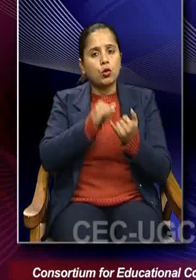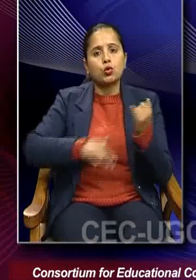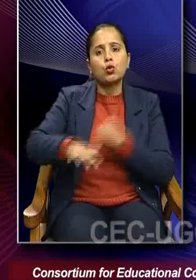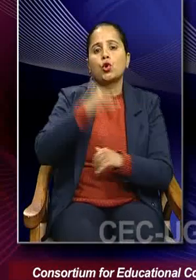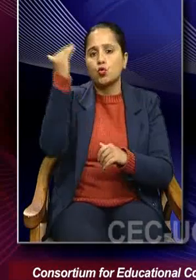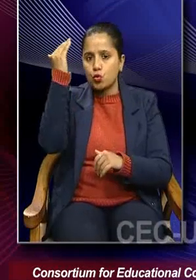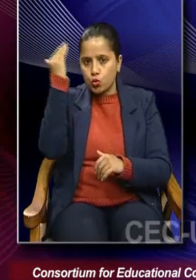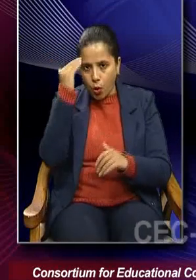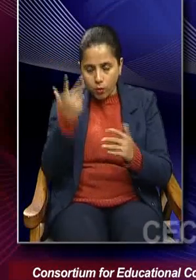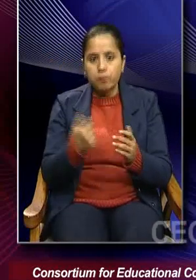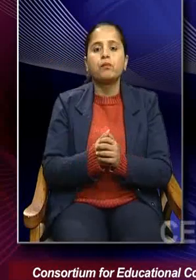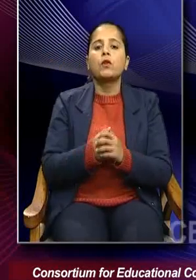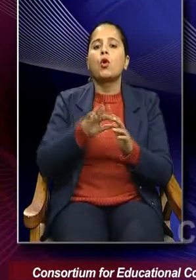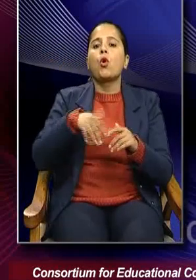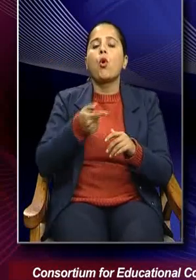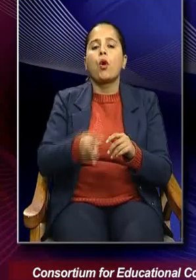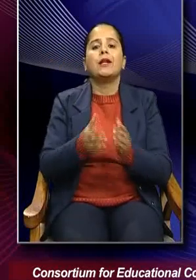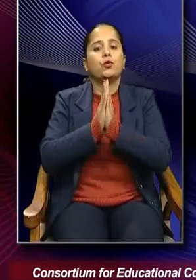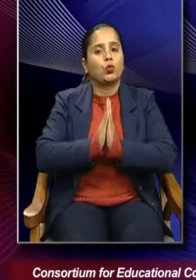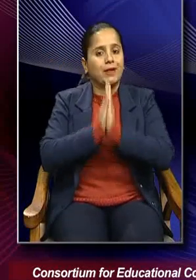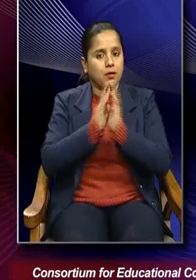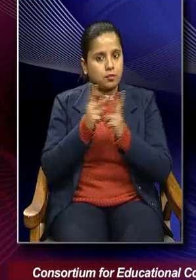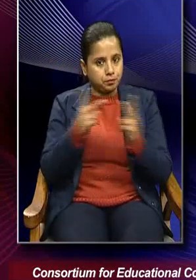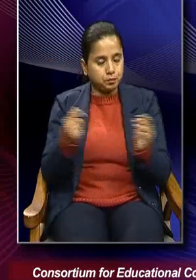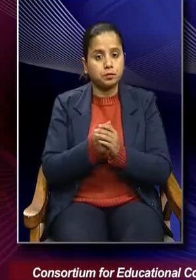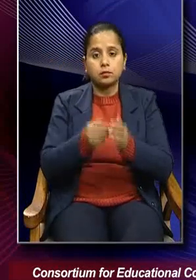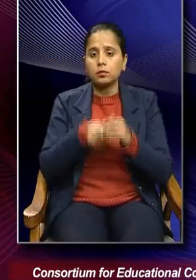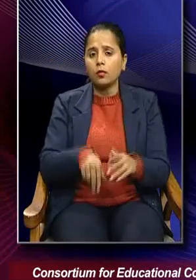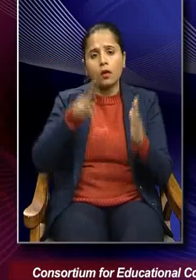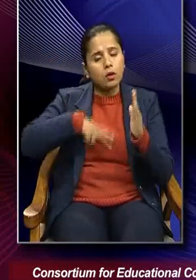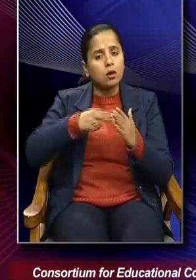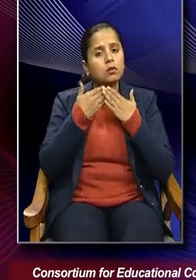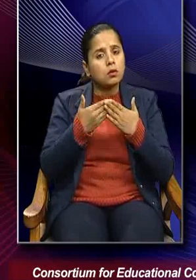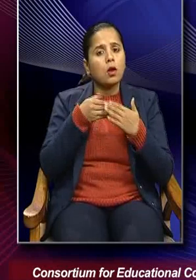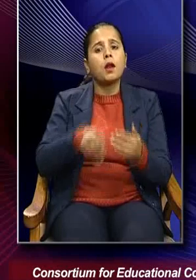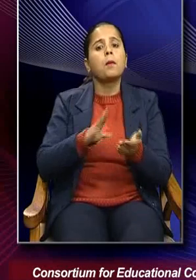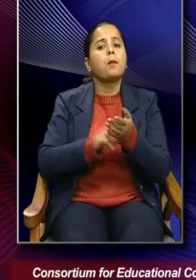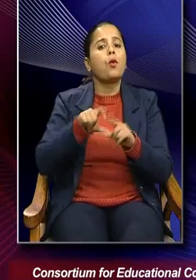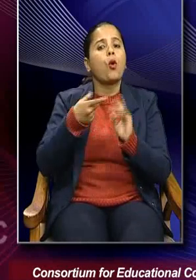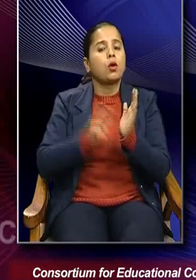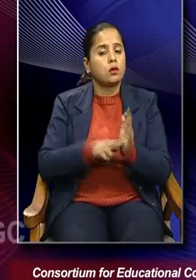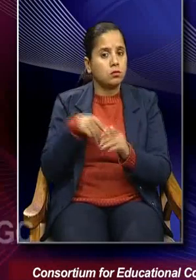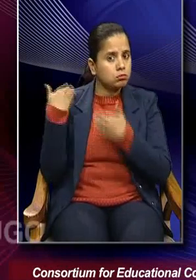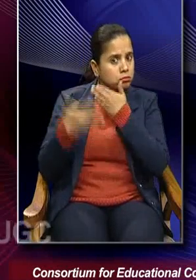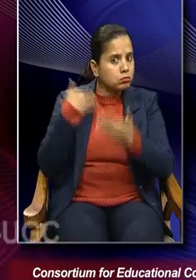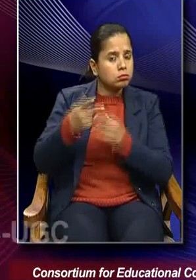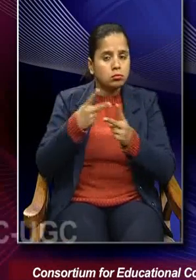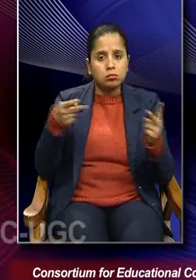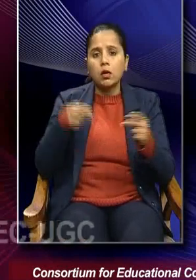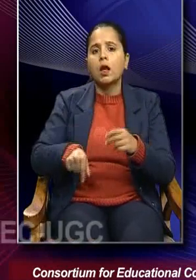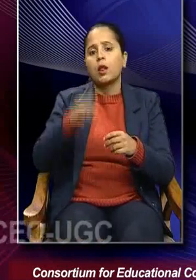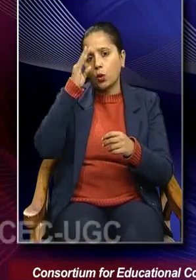knowledge, sociology of religion, study of modernization and also theoretical